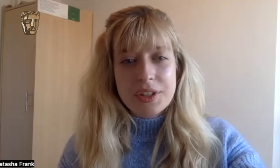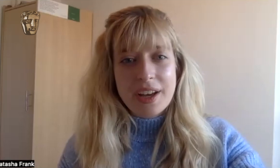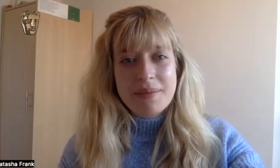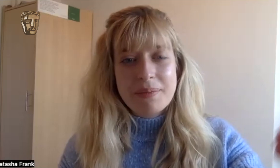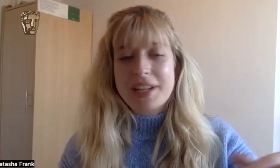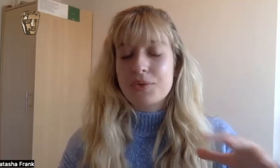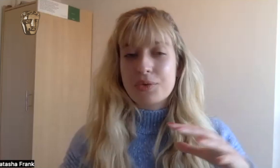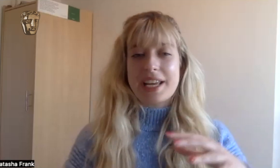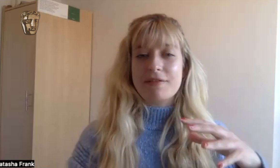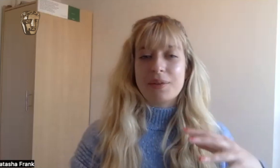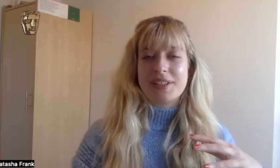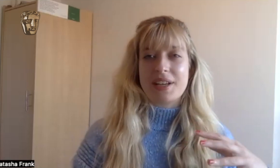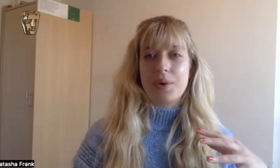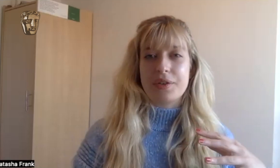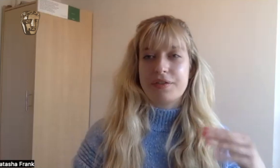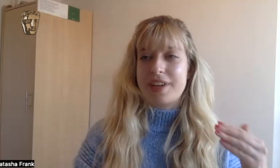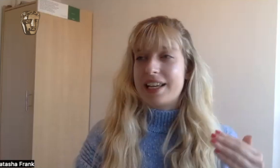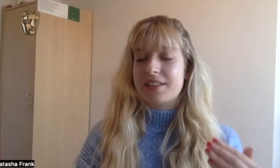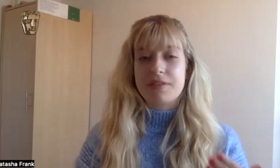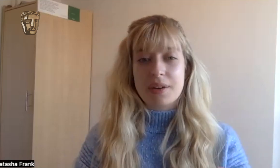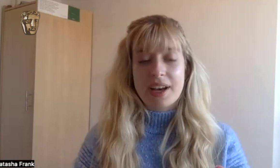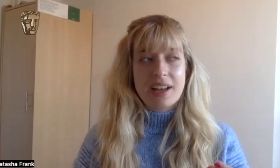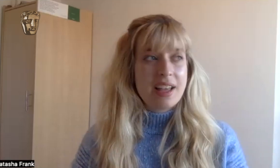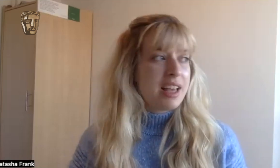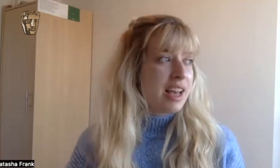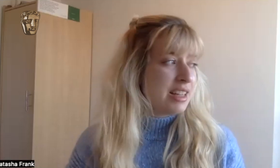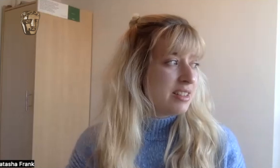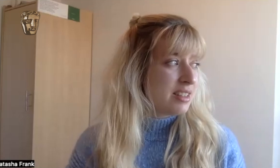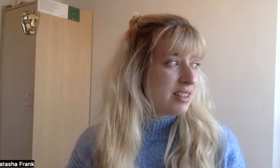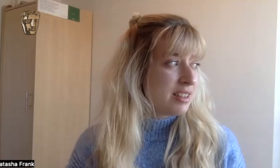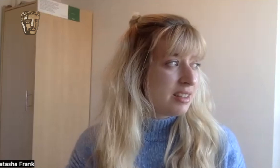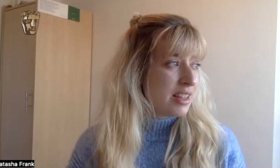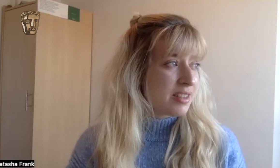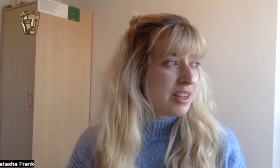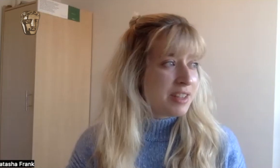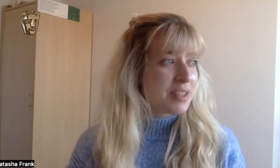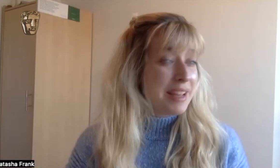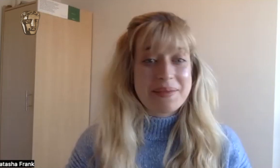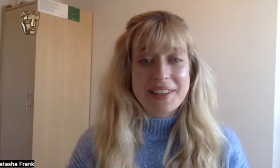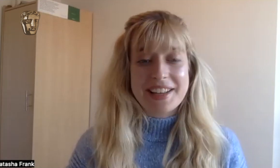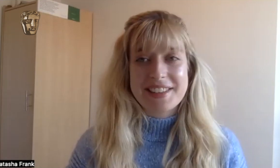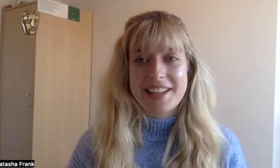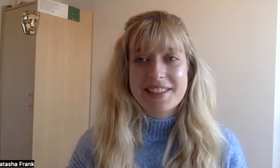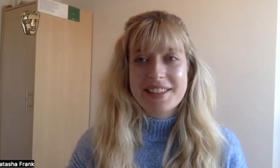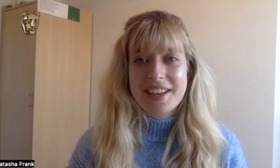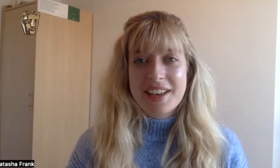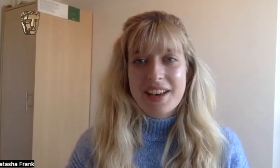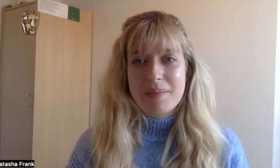time but it's really influencing what you're feeling as a viewer and it's kind of indispensable in that sense but